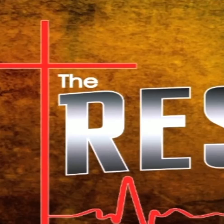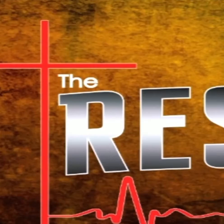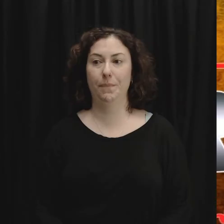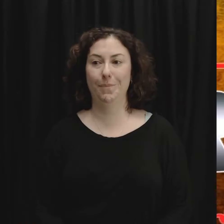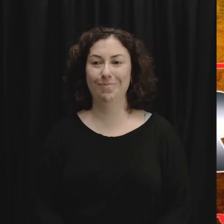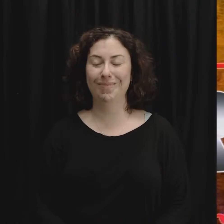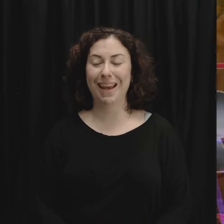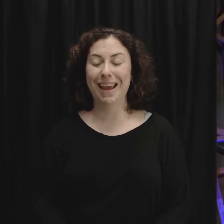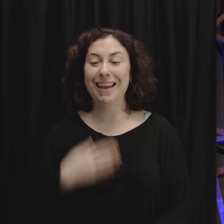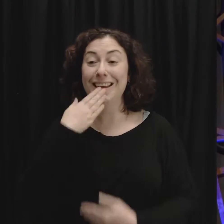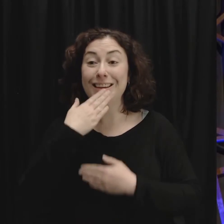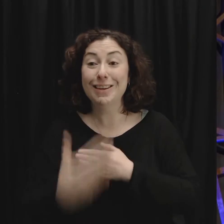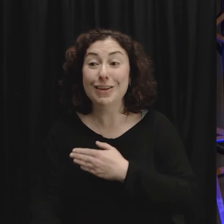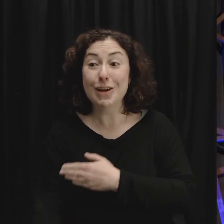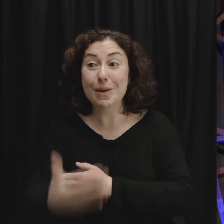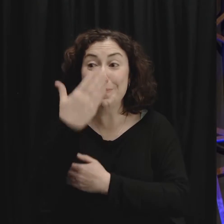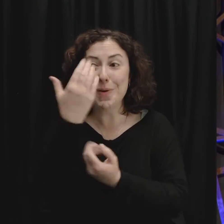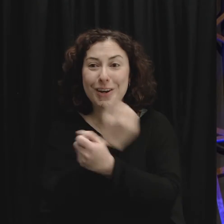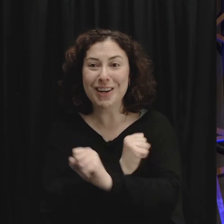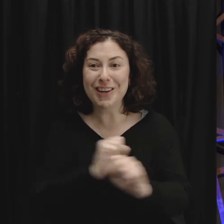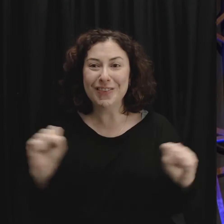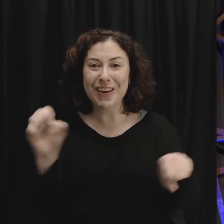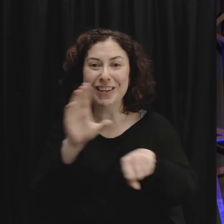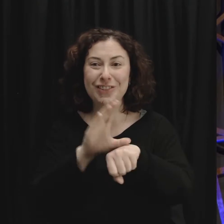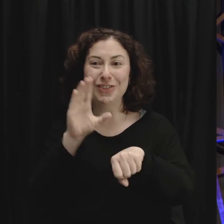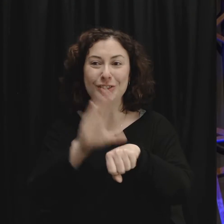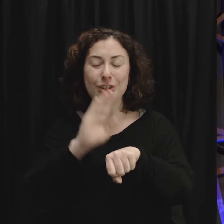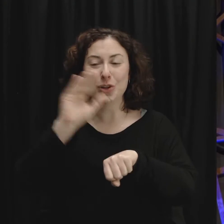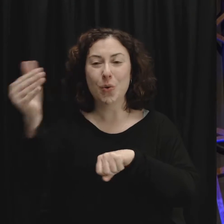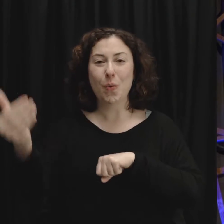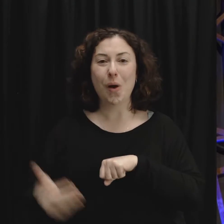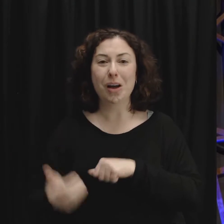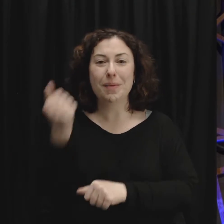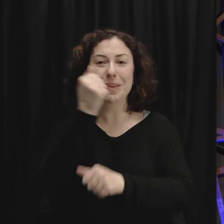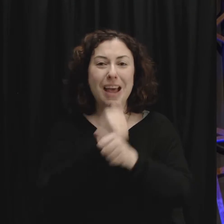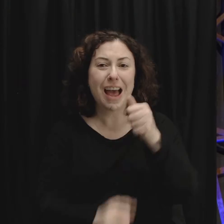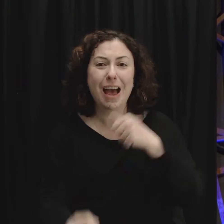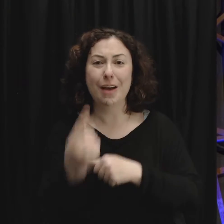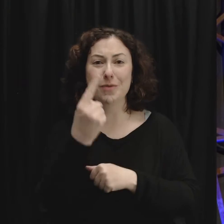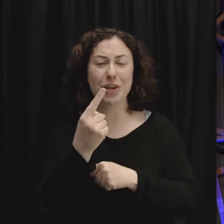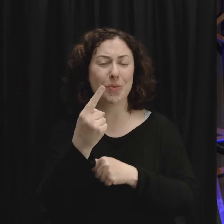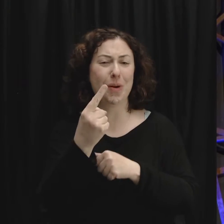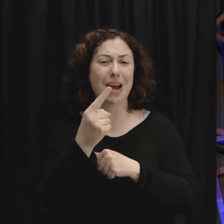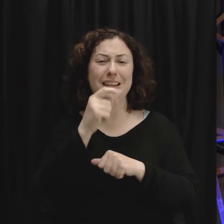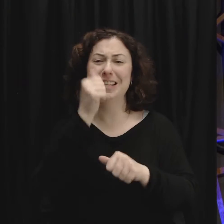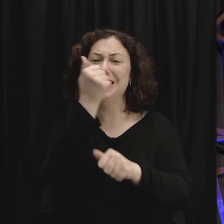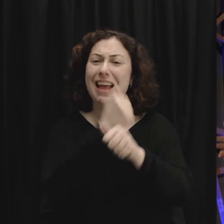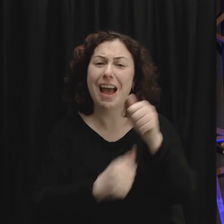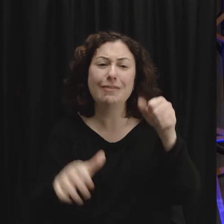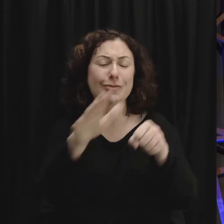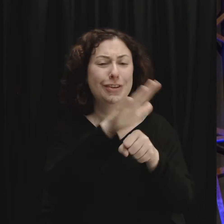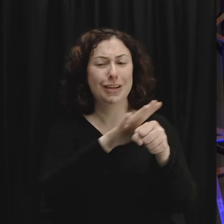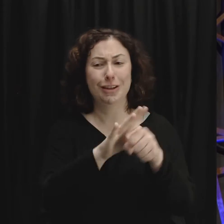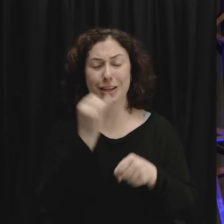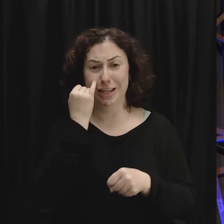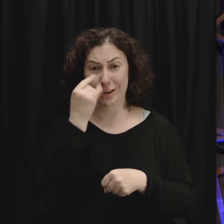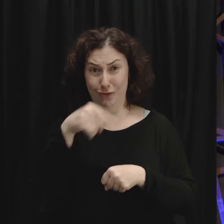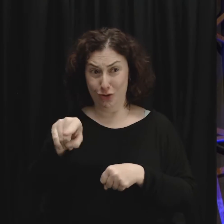Well, hey, good morning, Rescue Church. I want to say welcome to each and every one of you in all of our locations. If you're new to the Rescue Church, you need to know